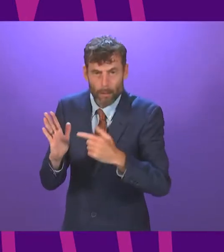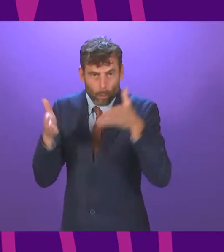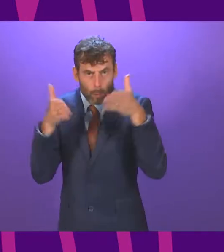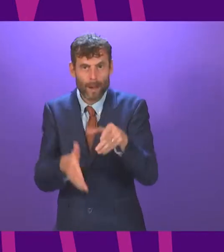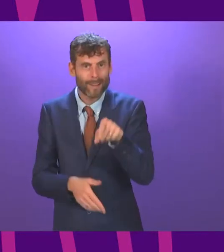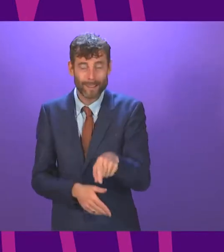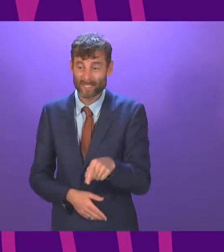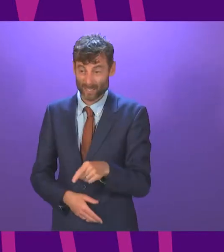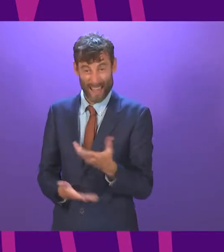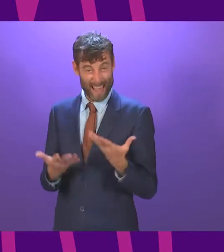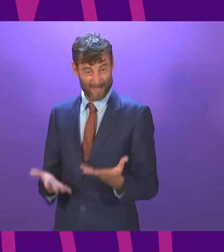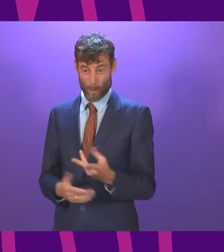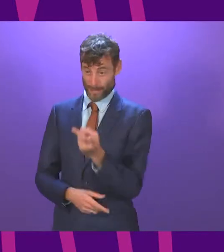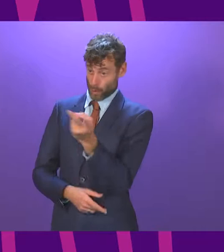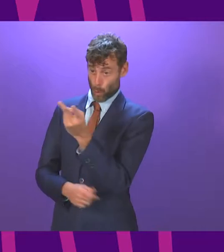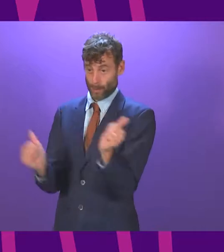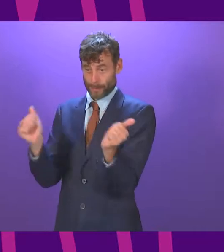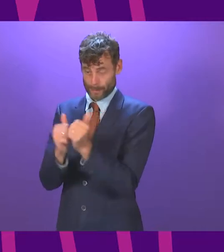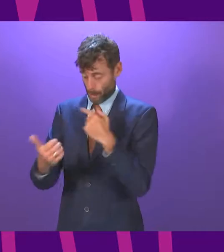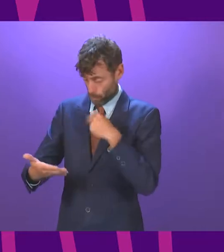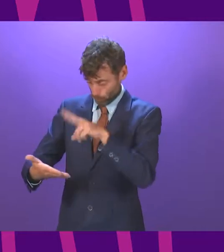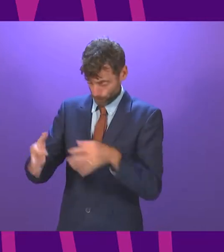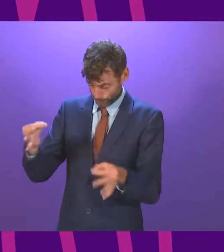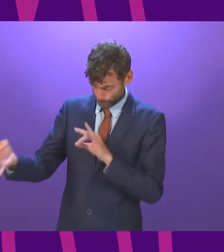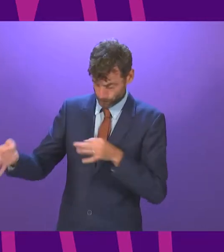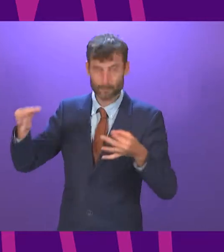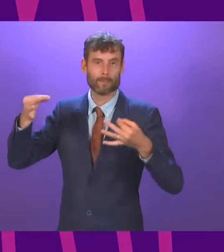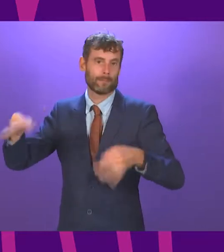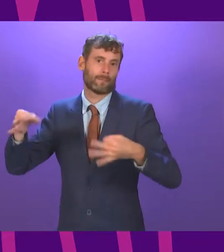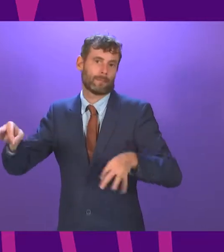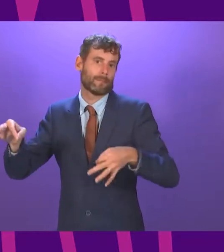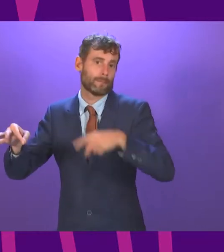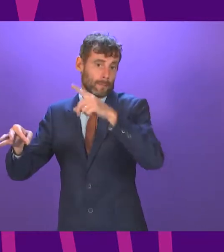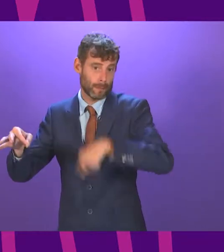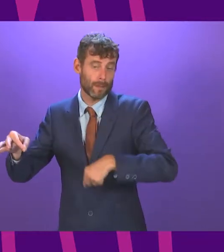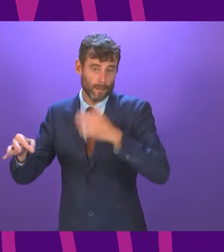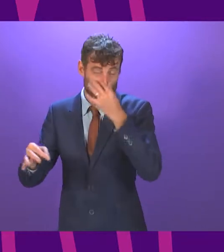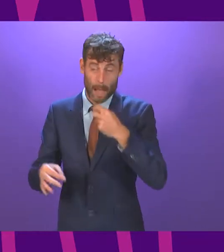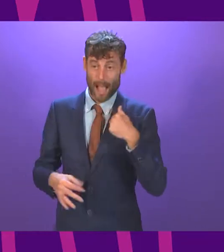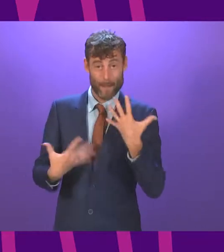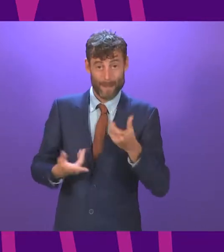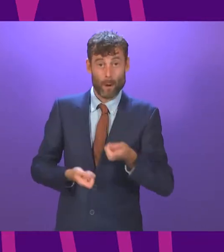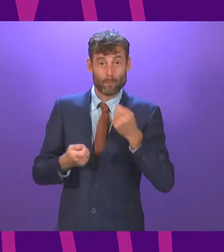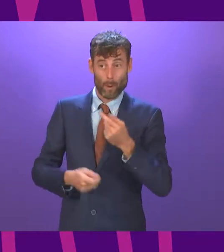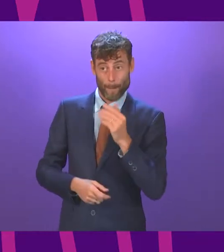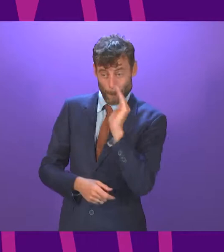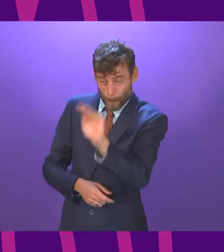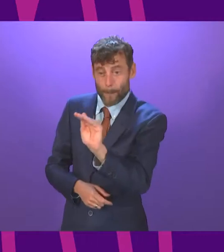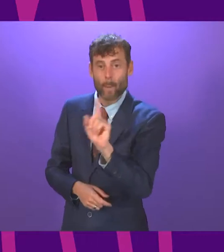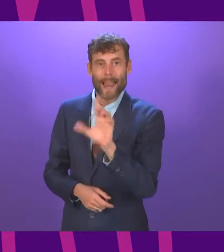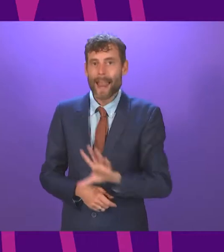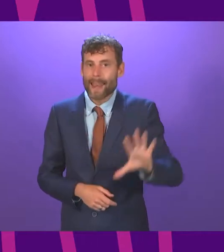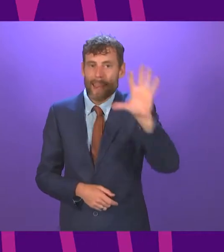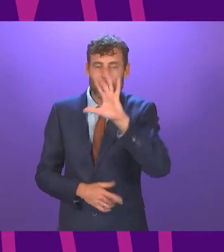at all. Now, have mentioned national testing. But on issues like wider education reform, the